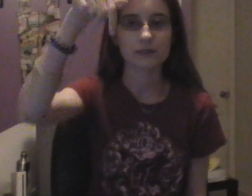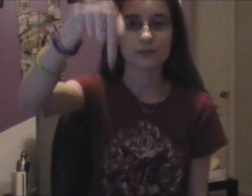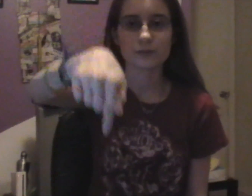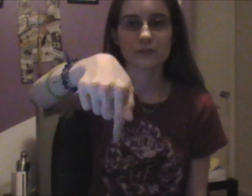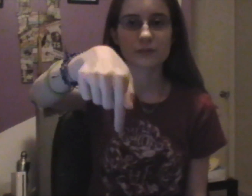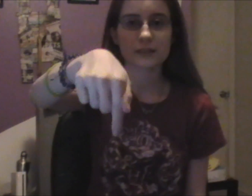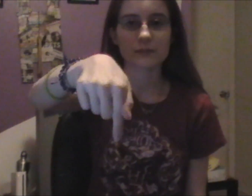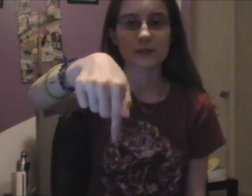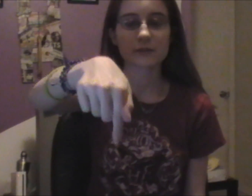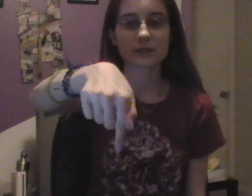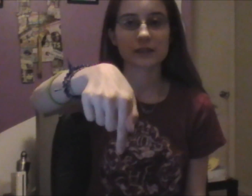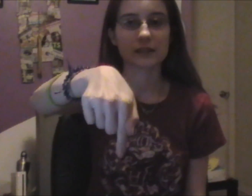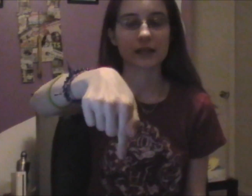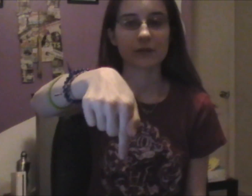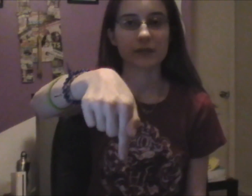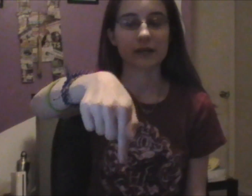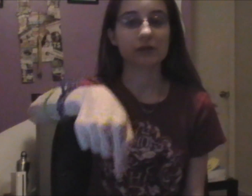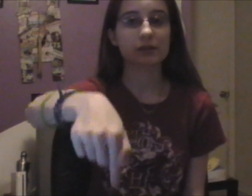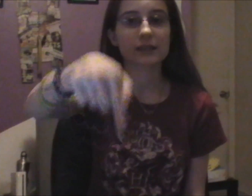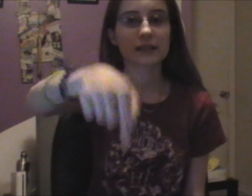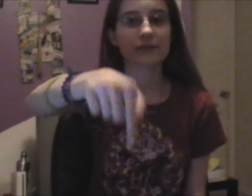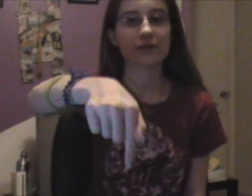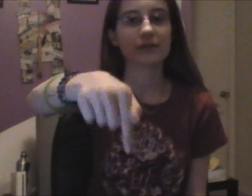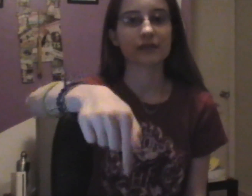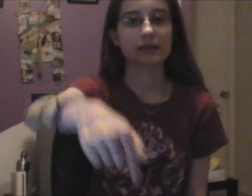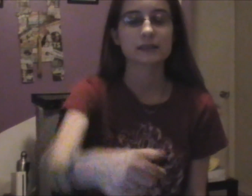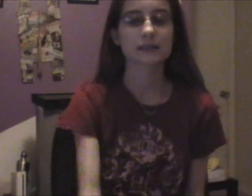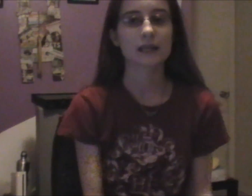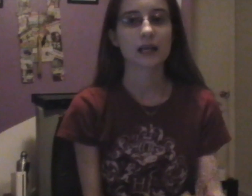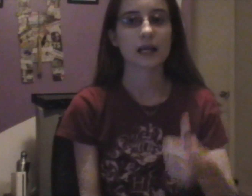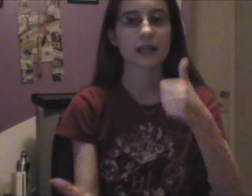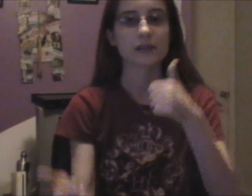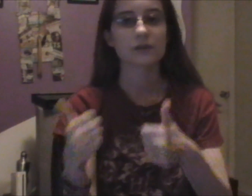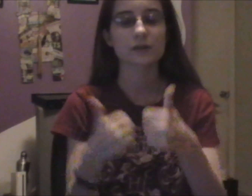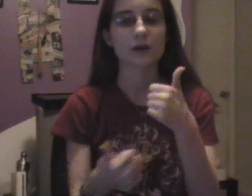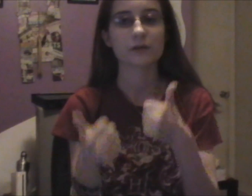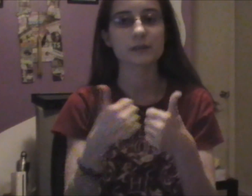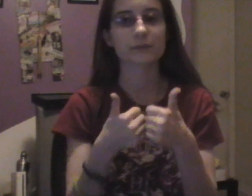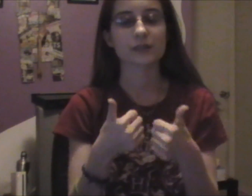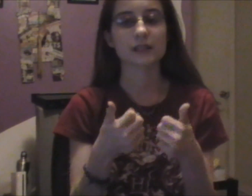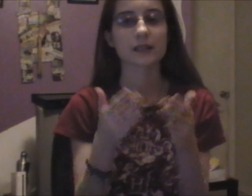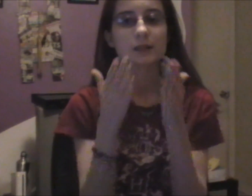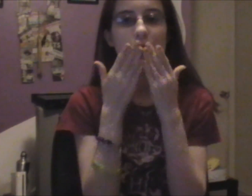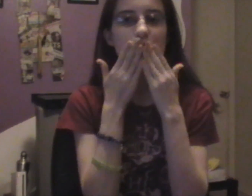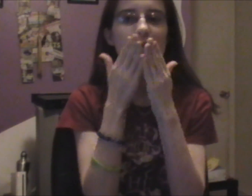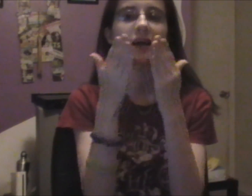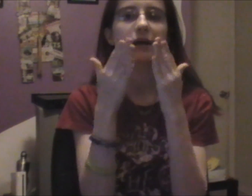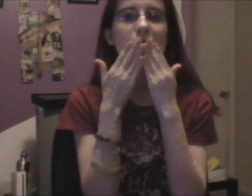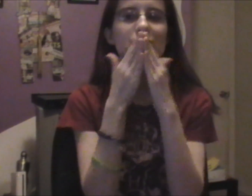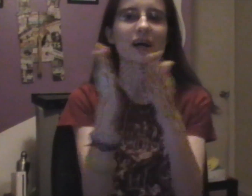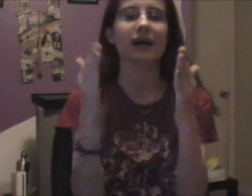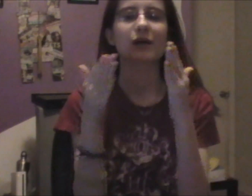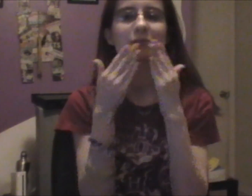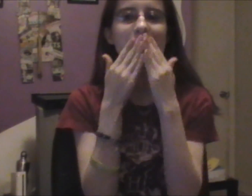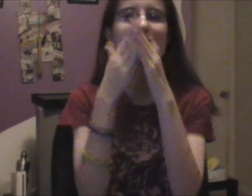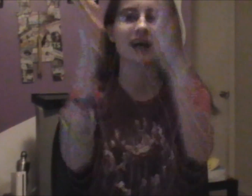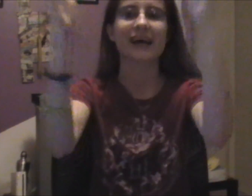if you really want to help me out, click that favorites. Those are always appreciated. So, mwah, mwah, mwah.